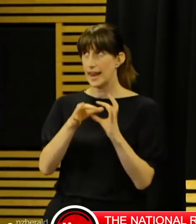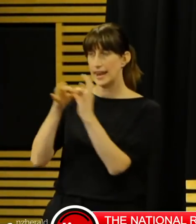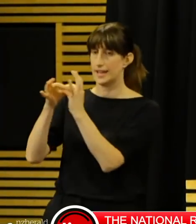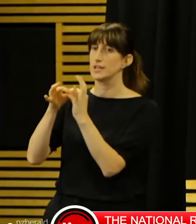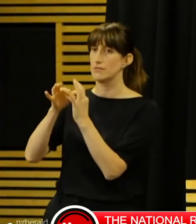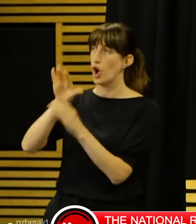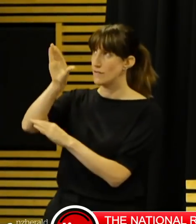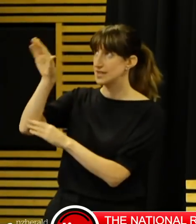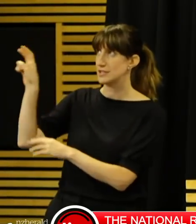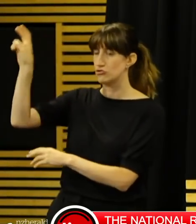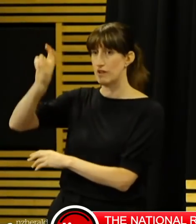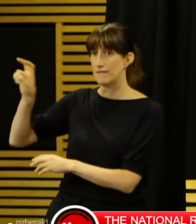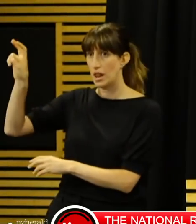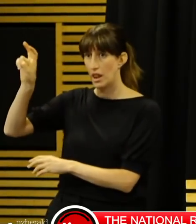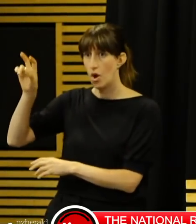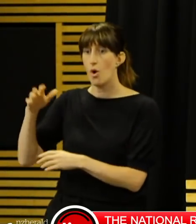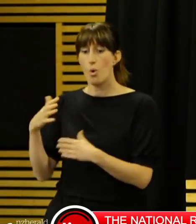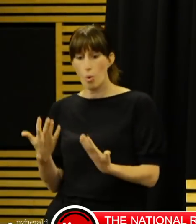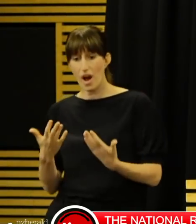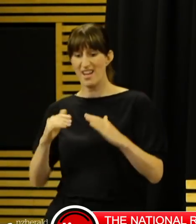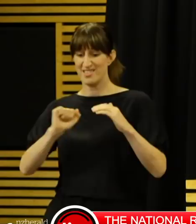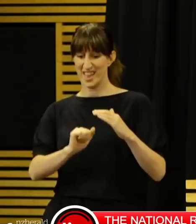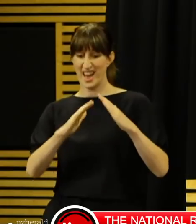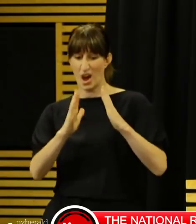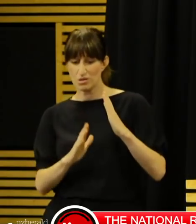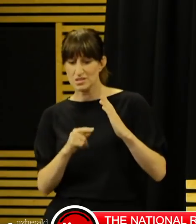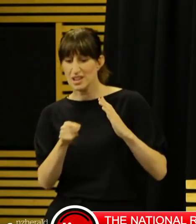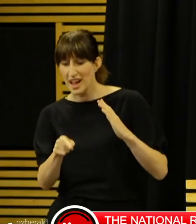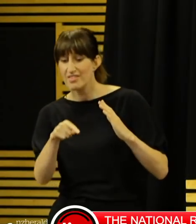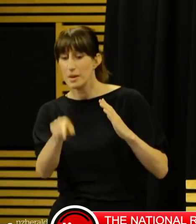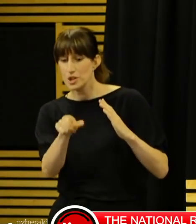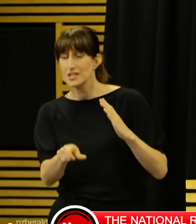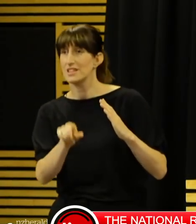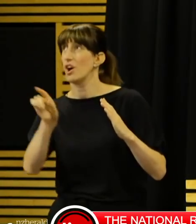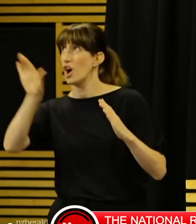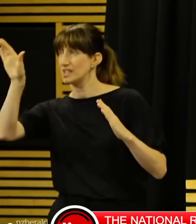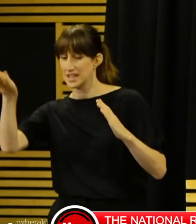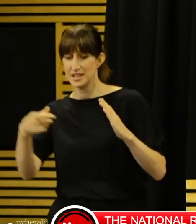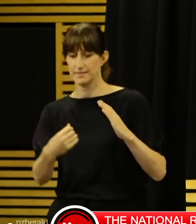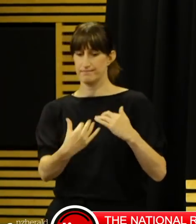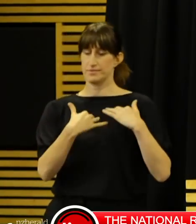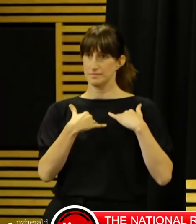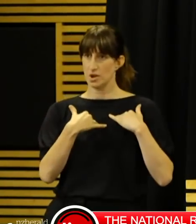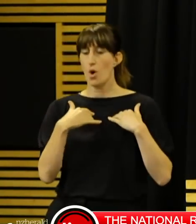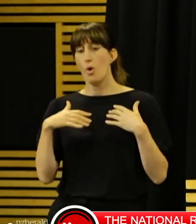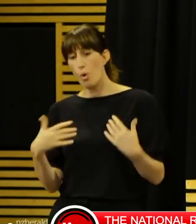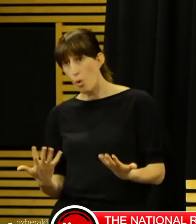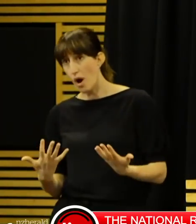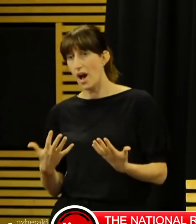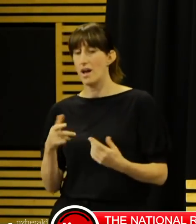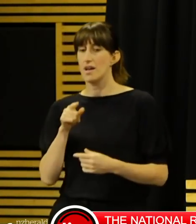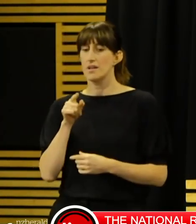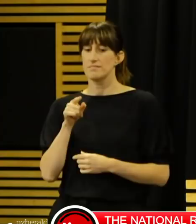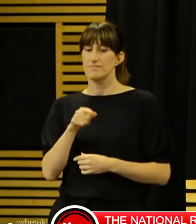including being in the same household as someone who has returned from overseas, or they have attended a known event or are